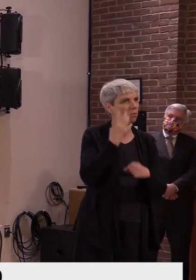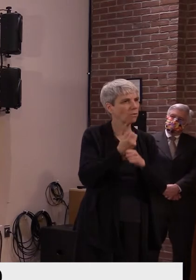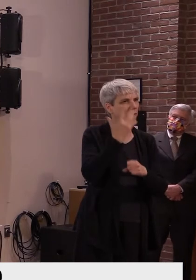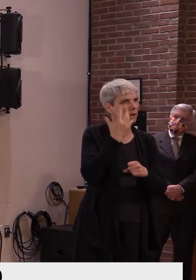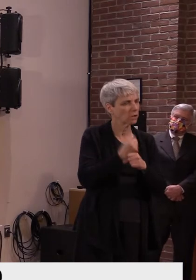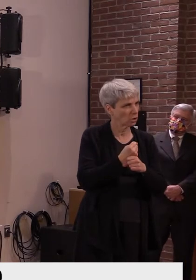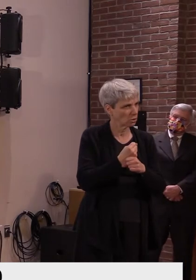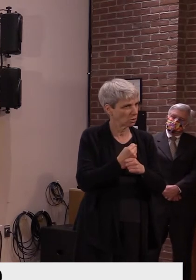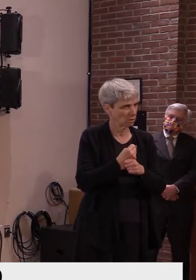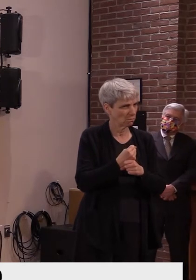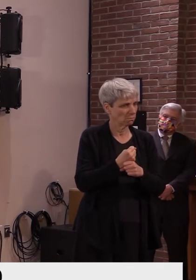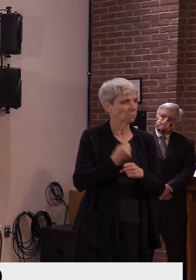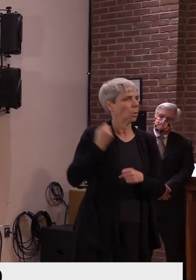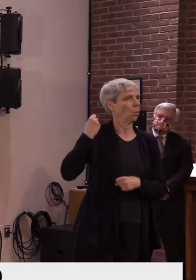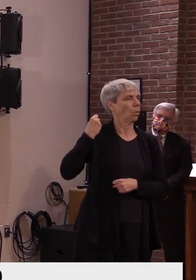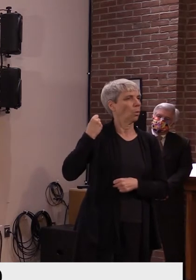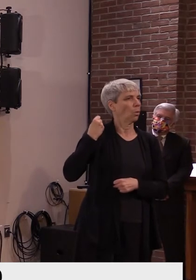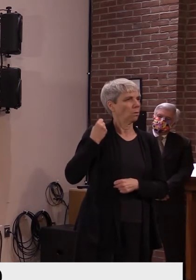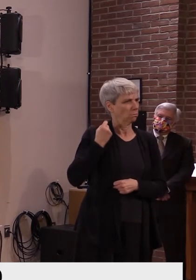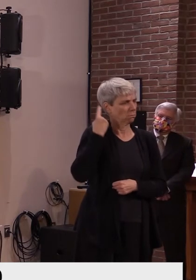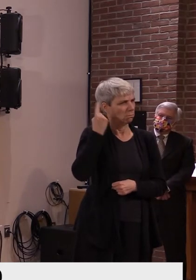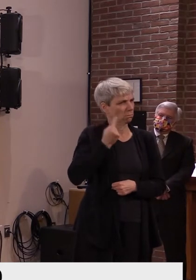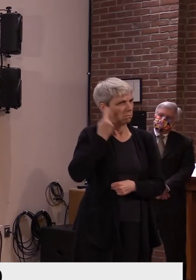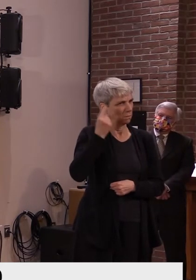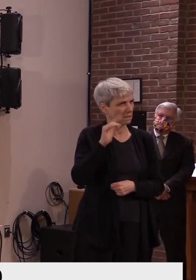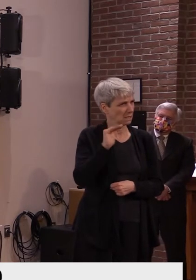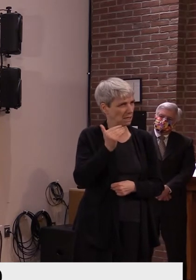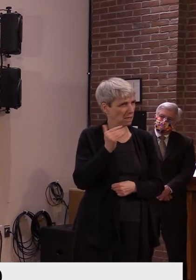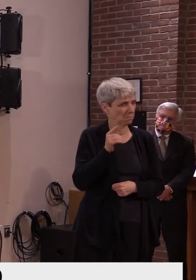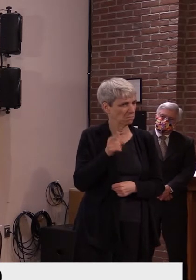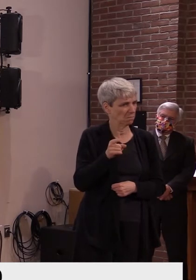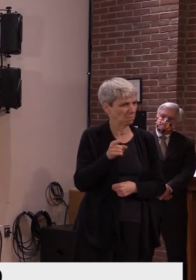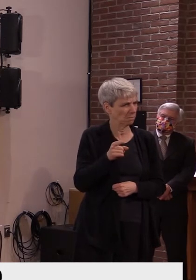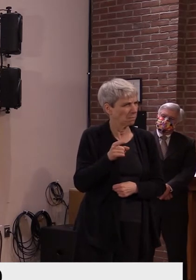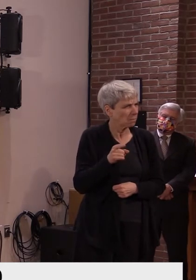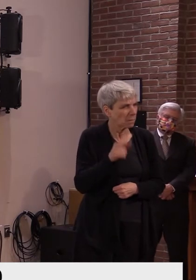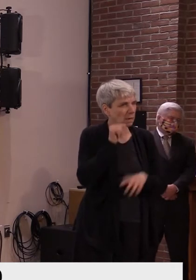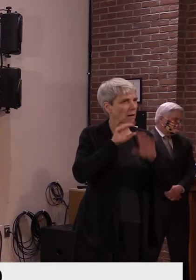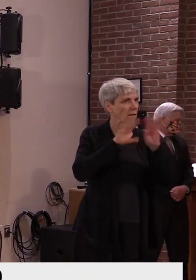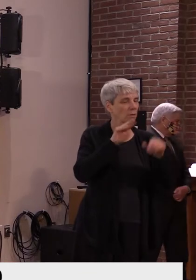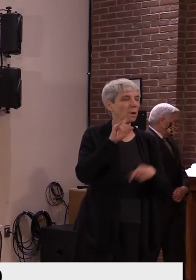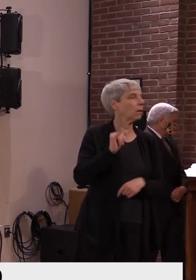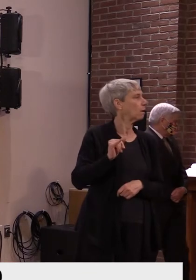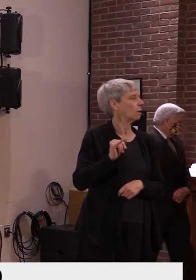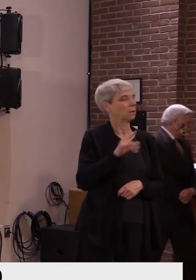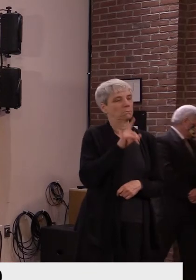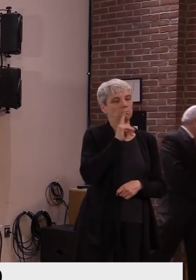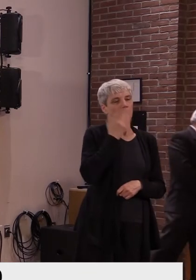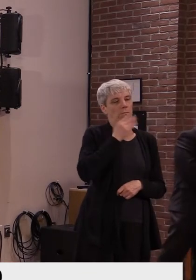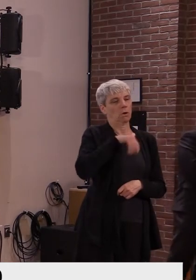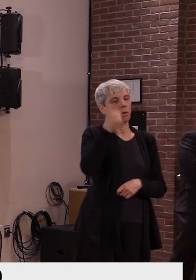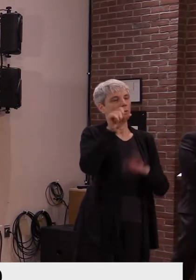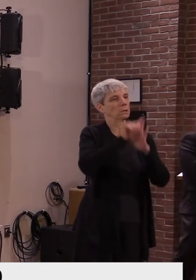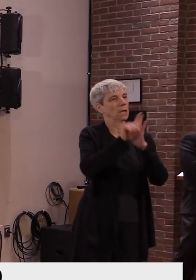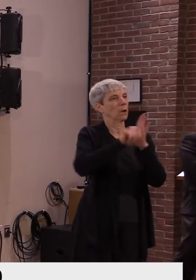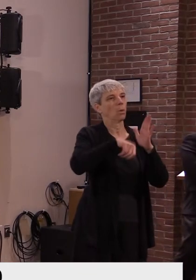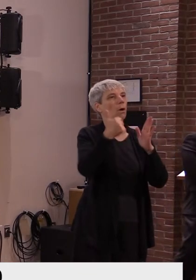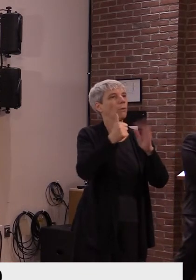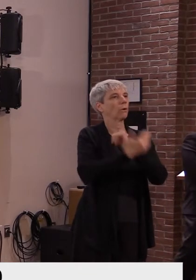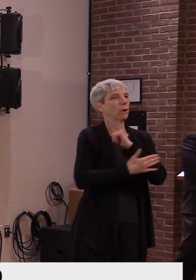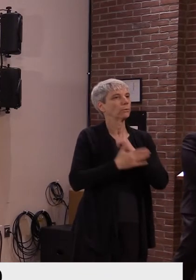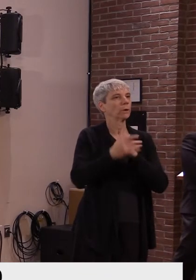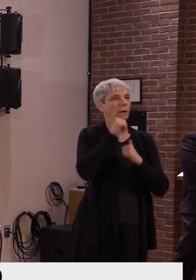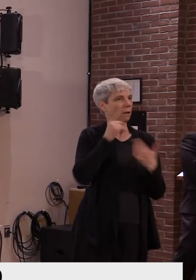years. I guess there's some question as to whether she was in Vermont or considered a Vermonter. And, uh,